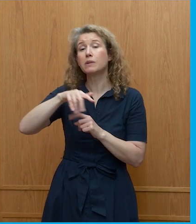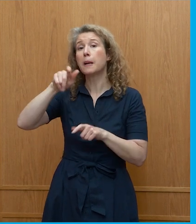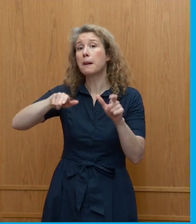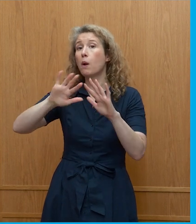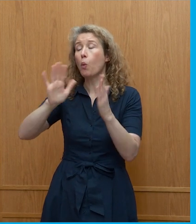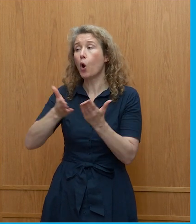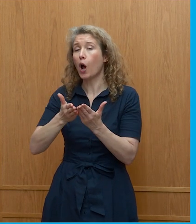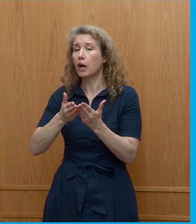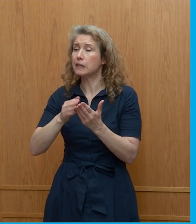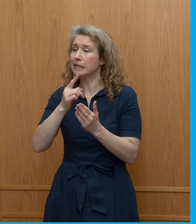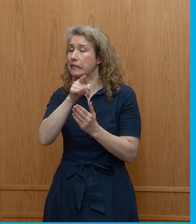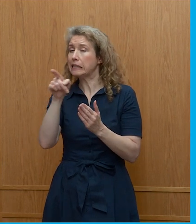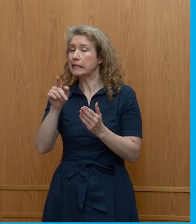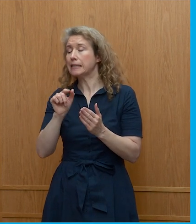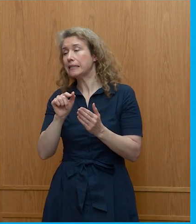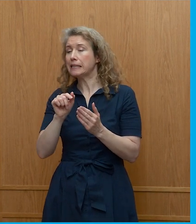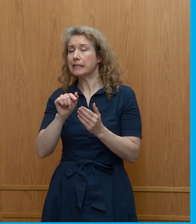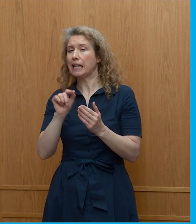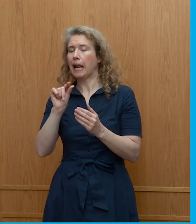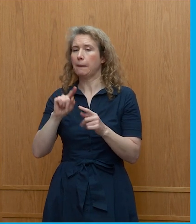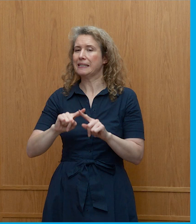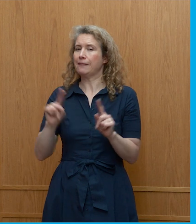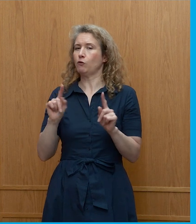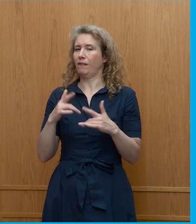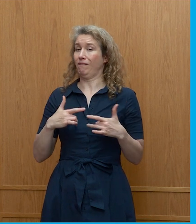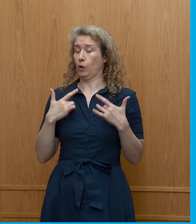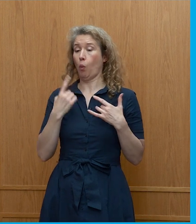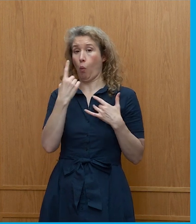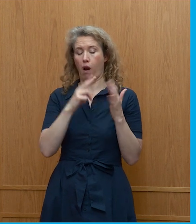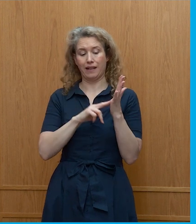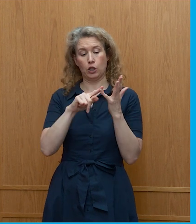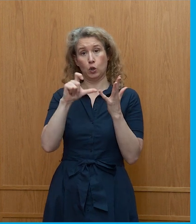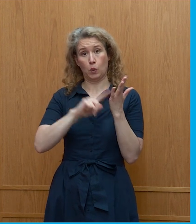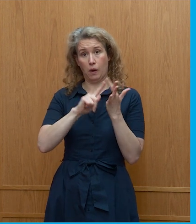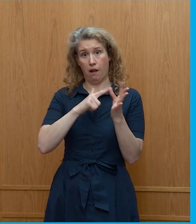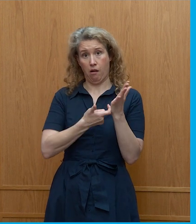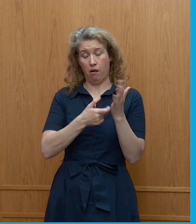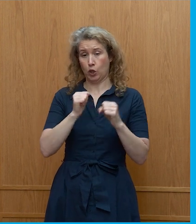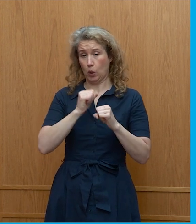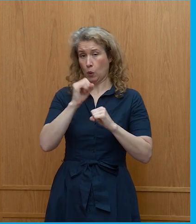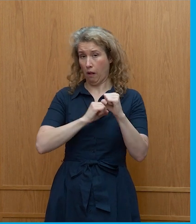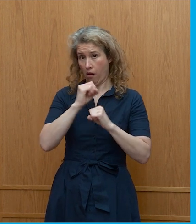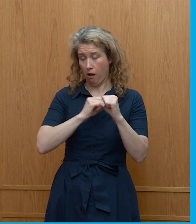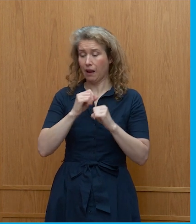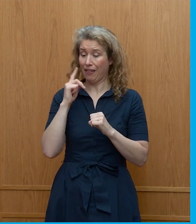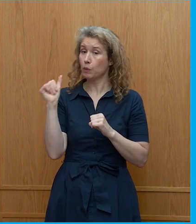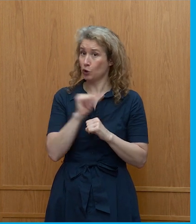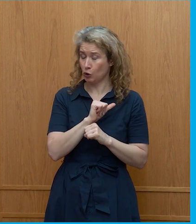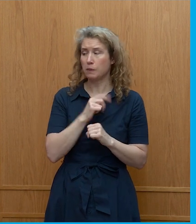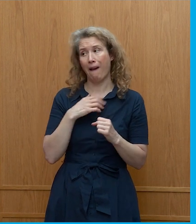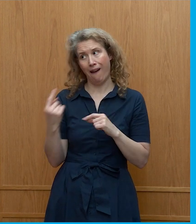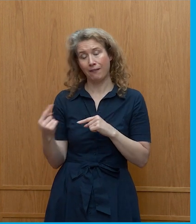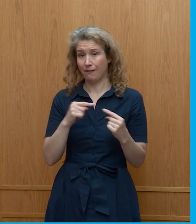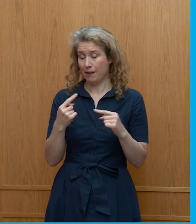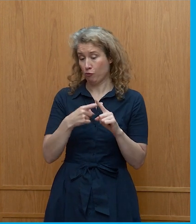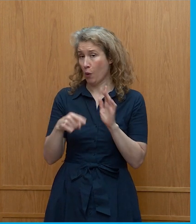the world are very sort of scattered on. One is nuclear, which I think we should do. And there's arguments about that,